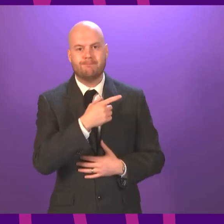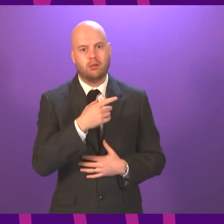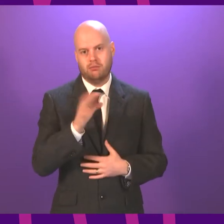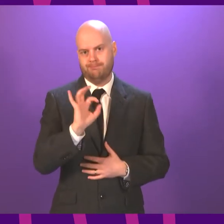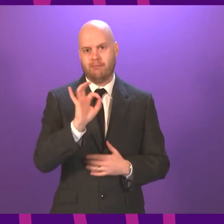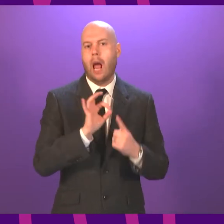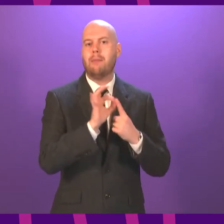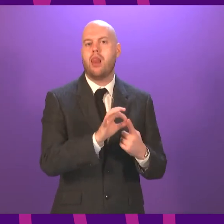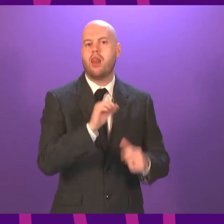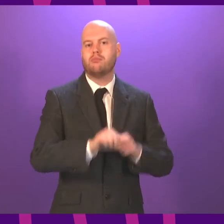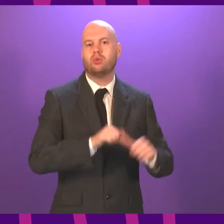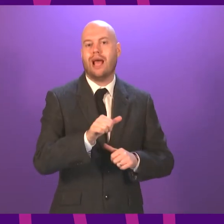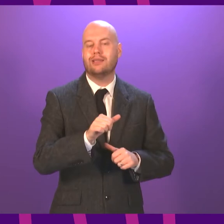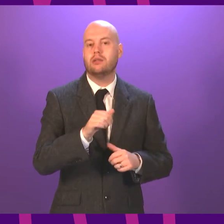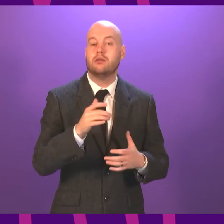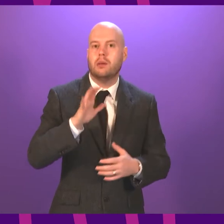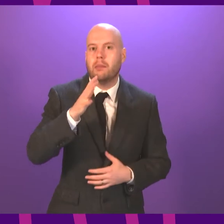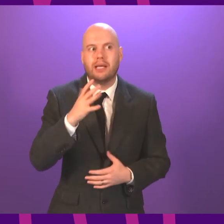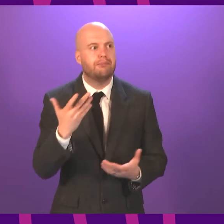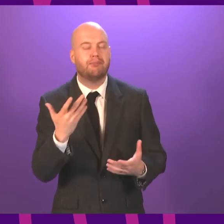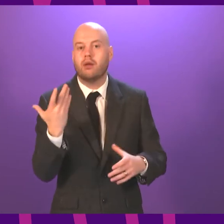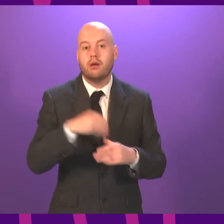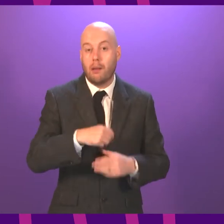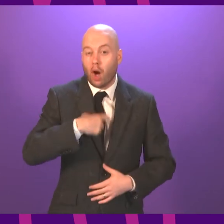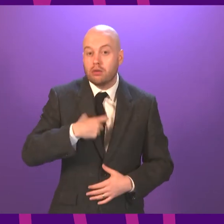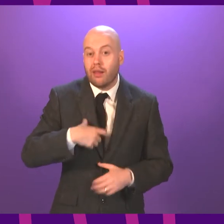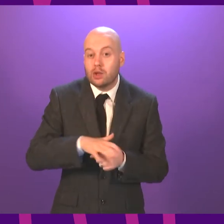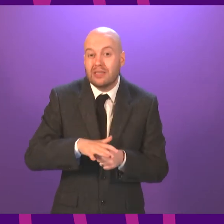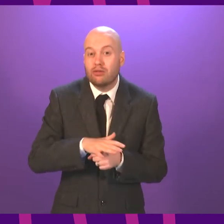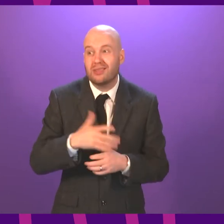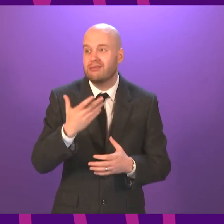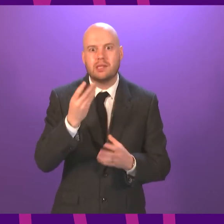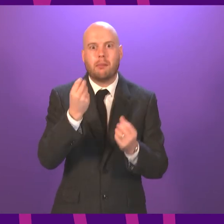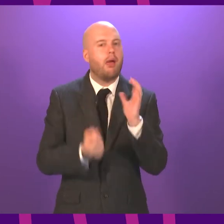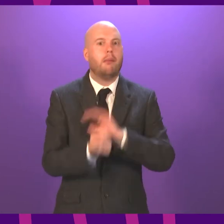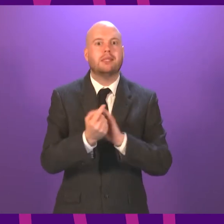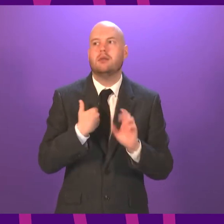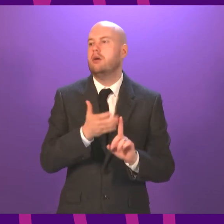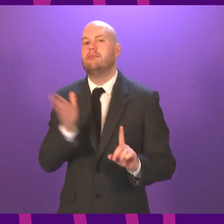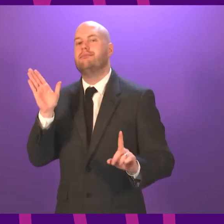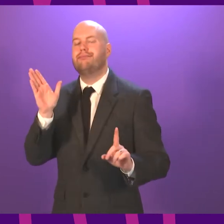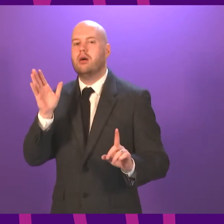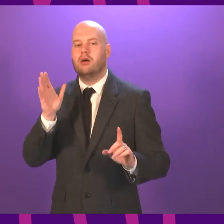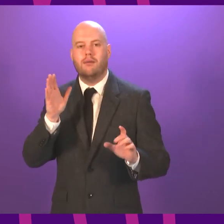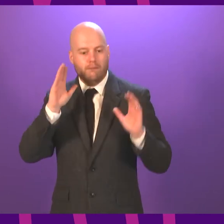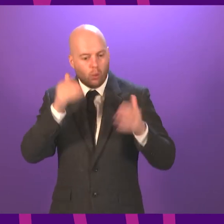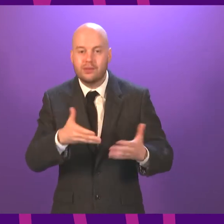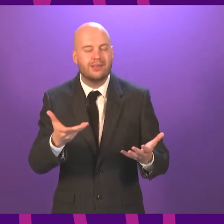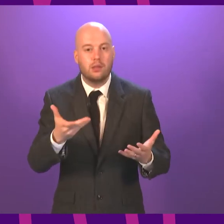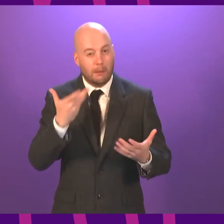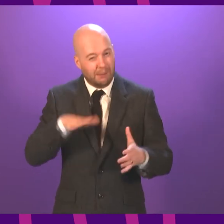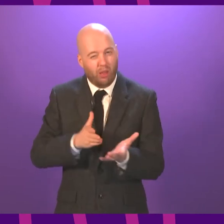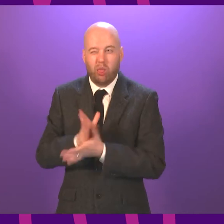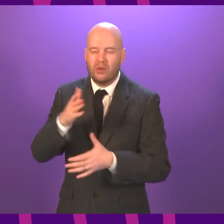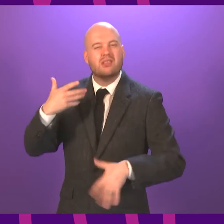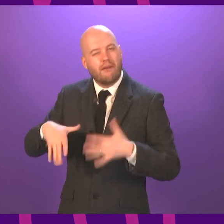circumstances. The reason for that is that we do not think a young person who has suffered exceptional circumstances should have